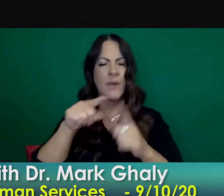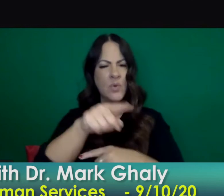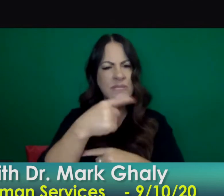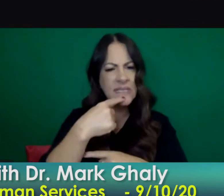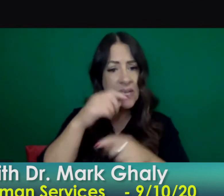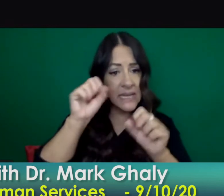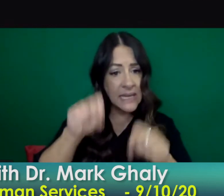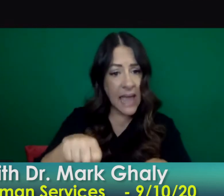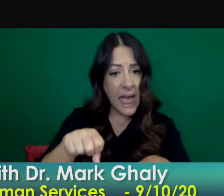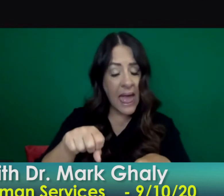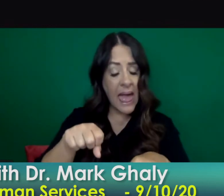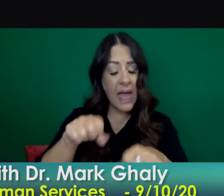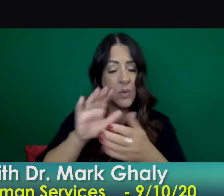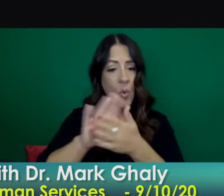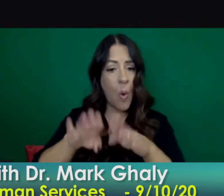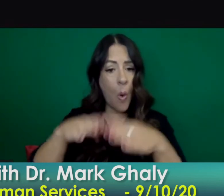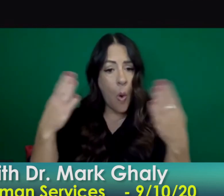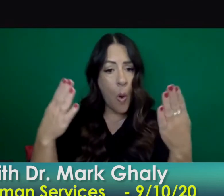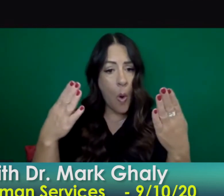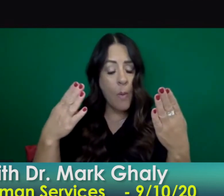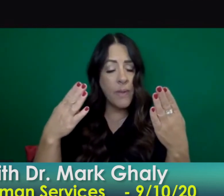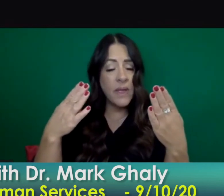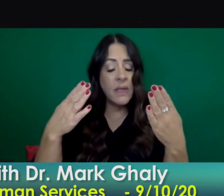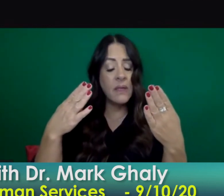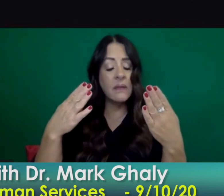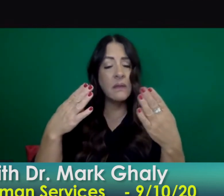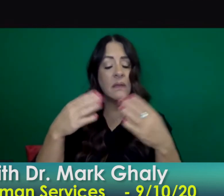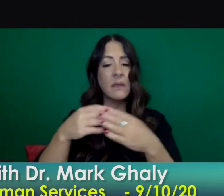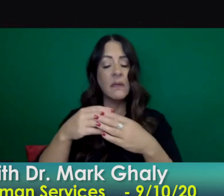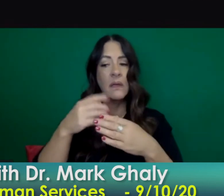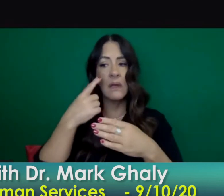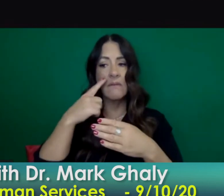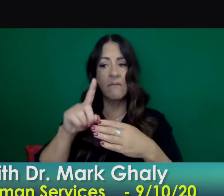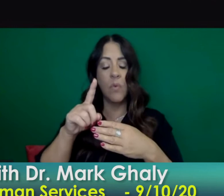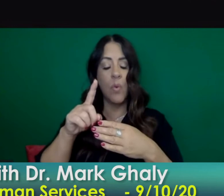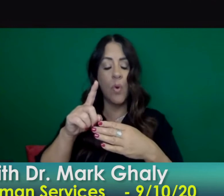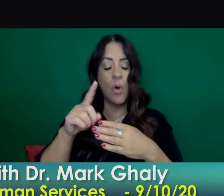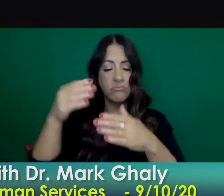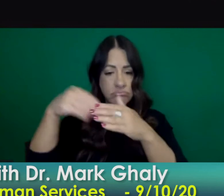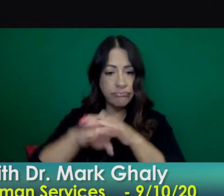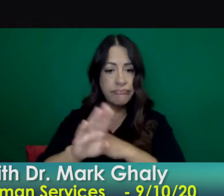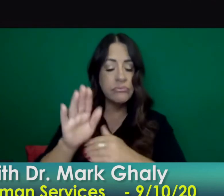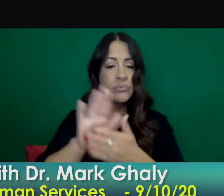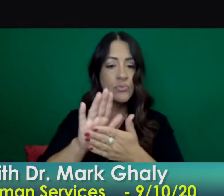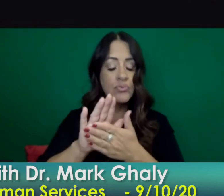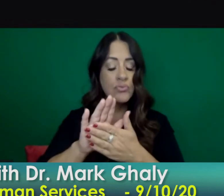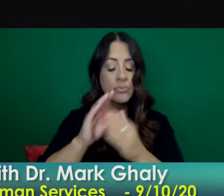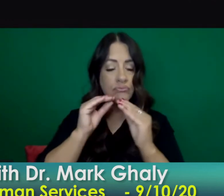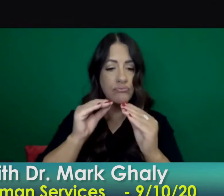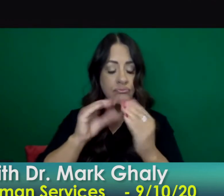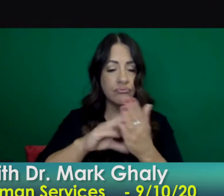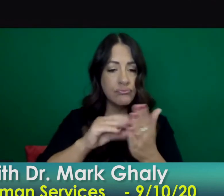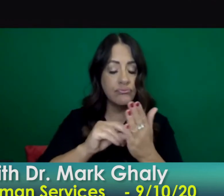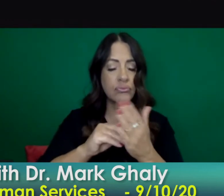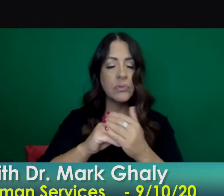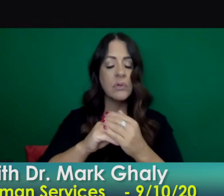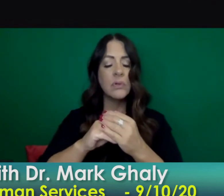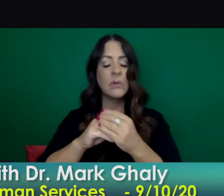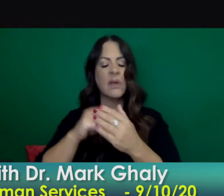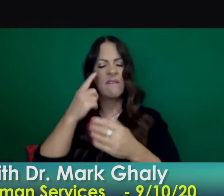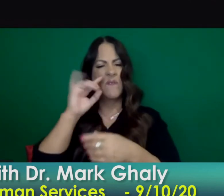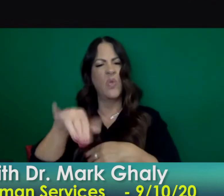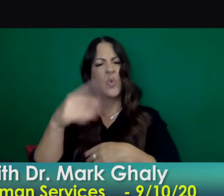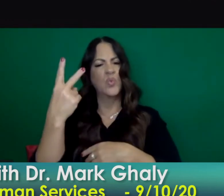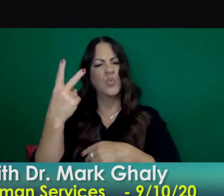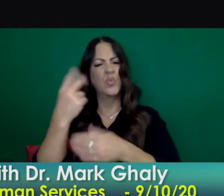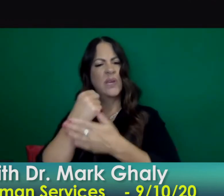in-person instruction after two weeks out of the purple tier what is the likelihood of counties such as alameda marin